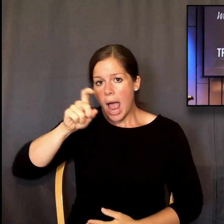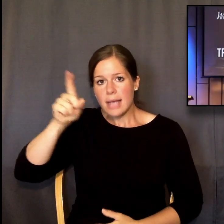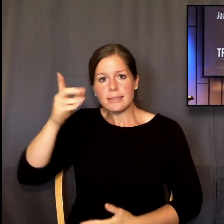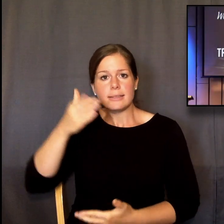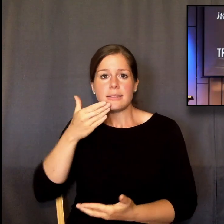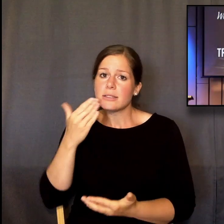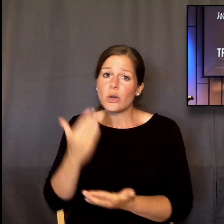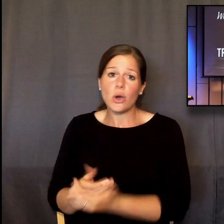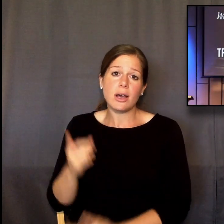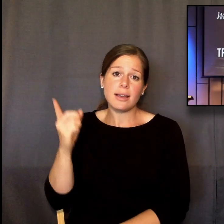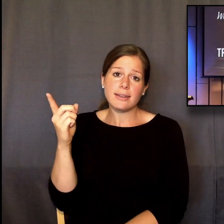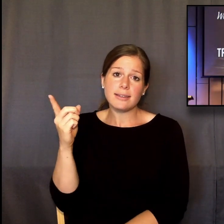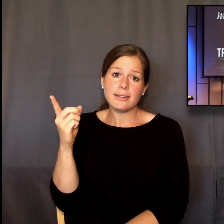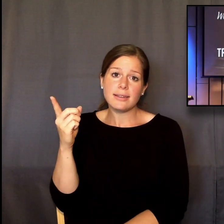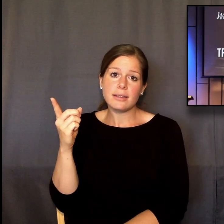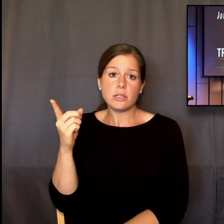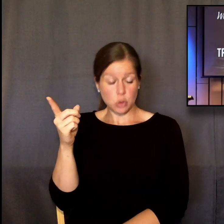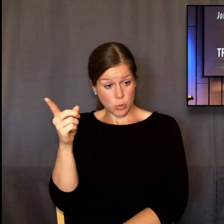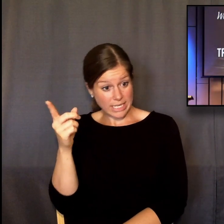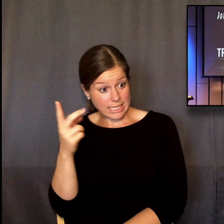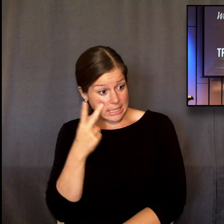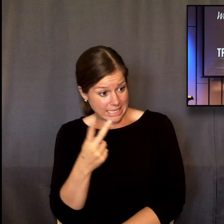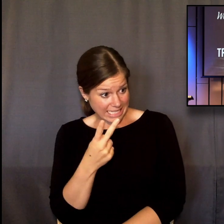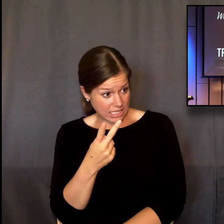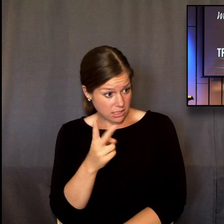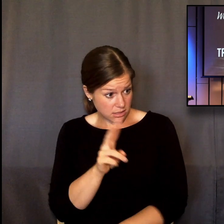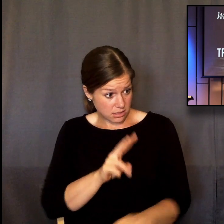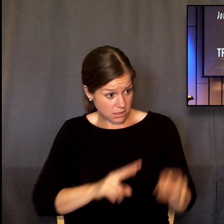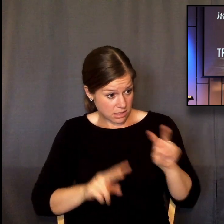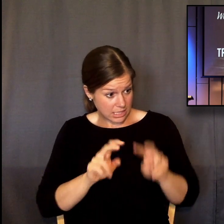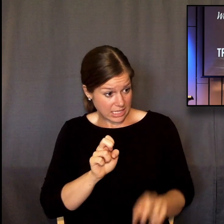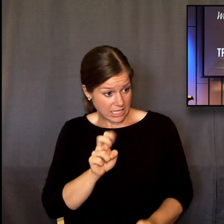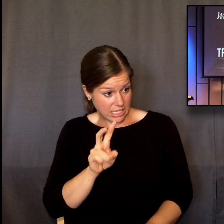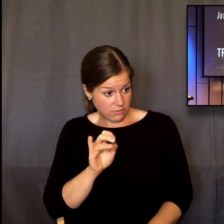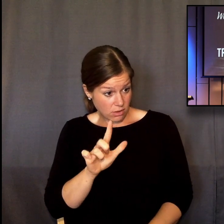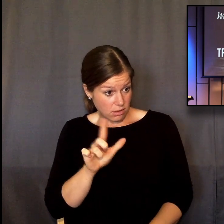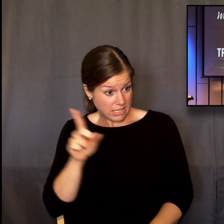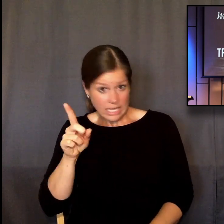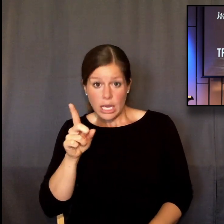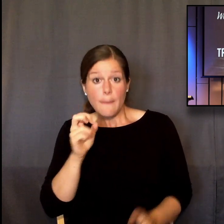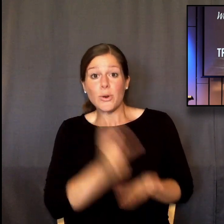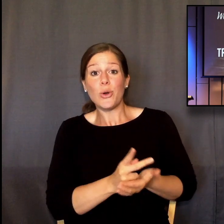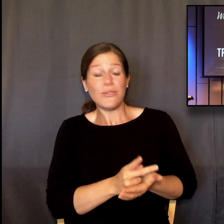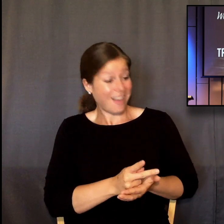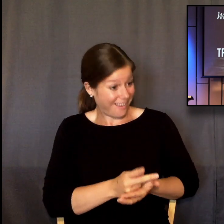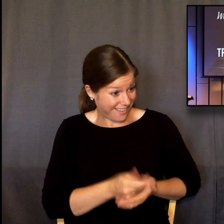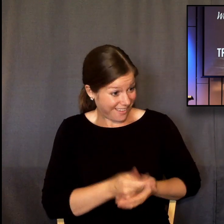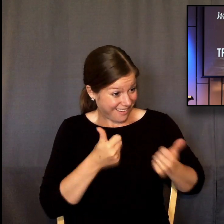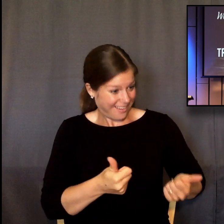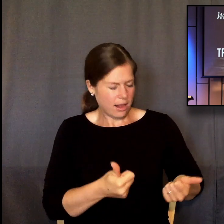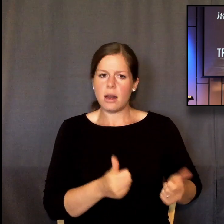cannot look on evil with approval. And God, God doesn't need us to get him off the hook for how he controls evil in the world.